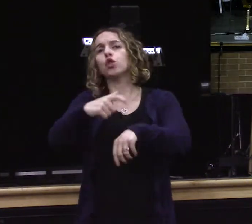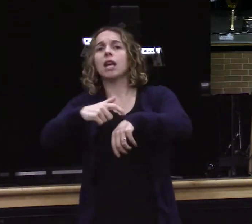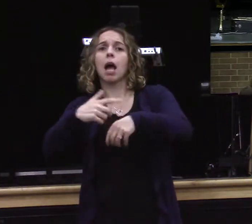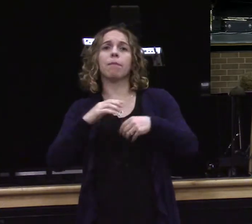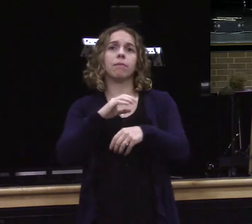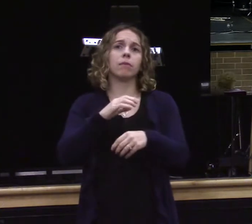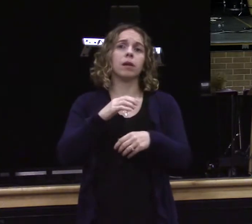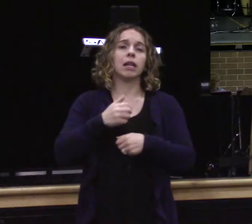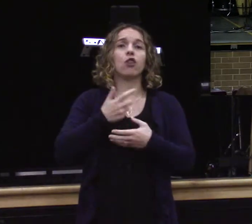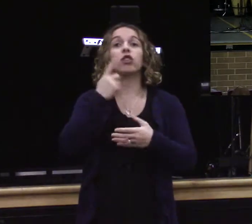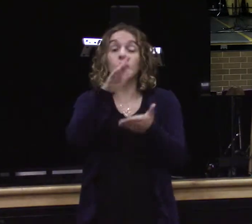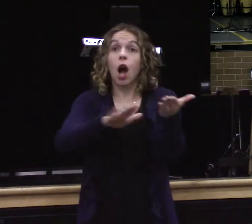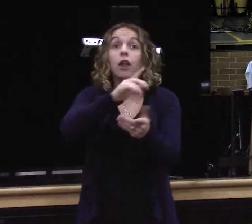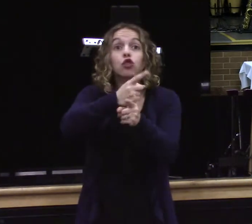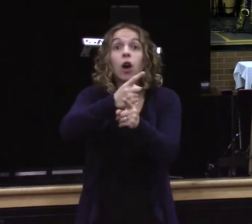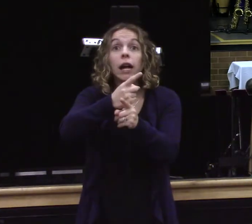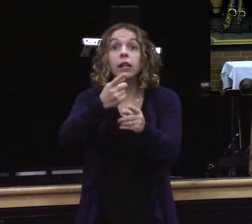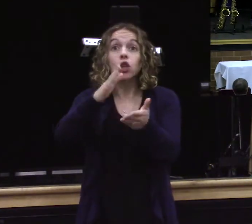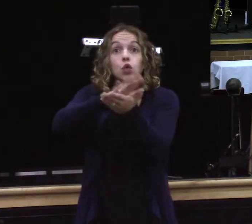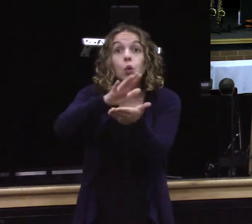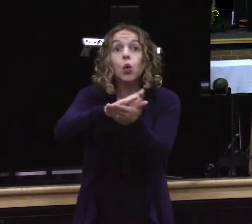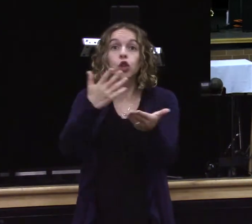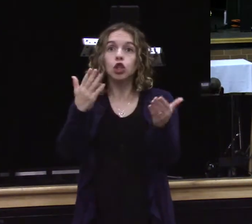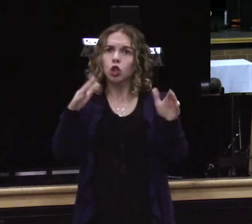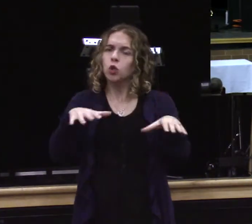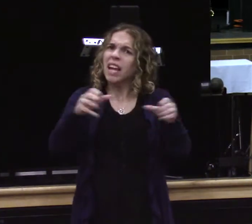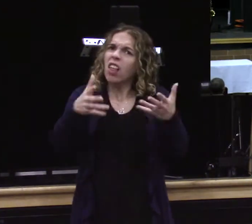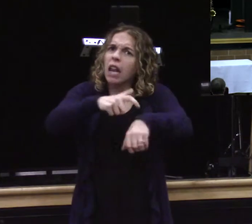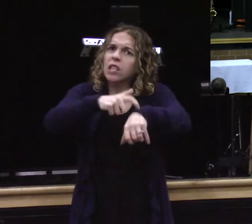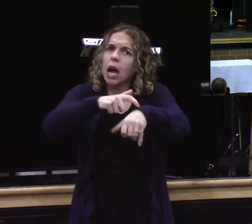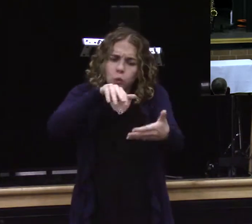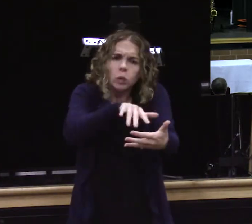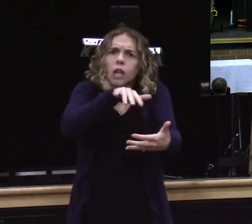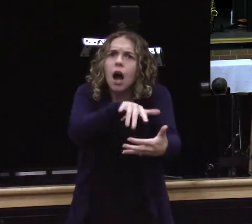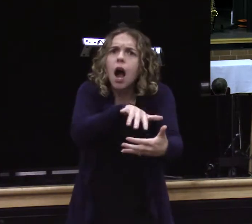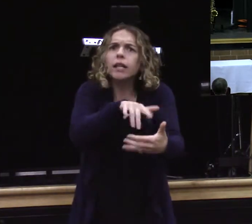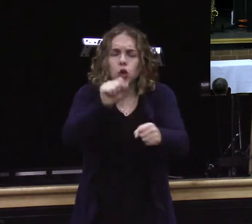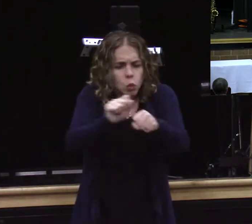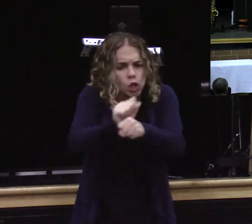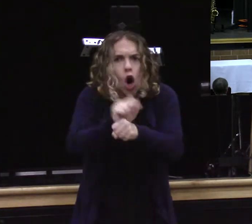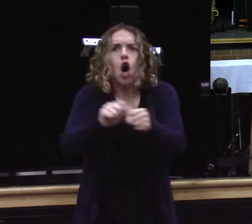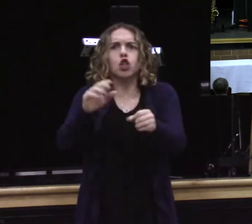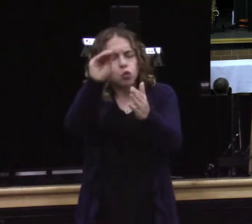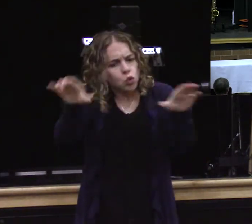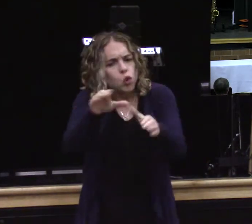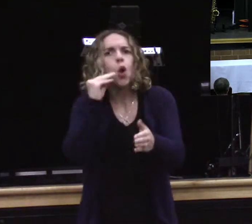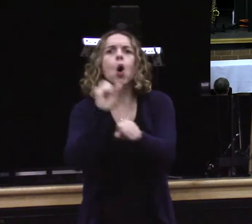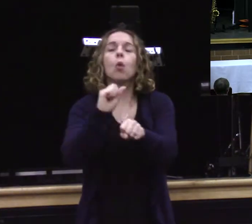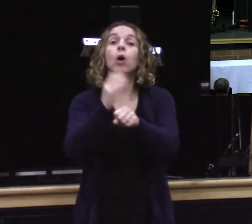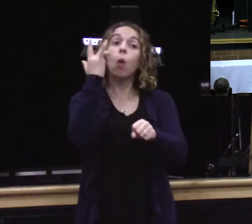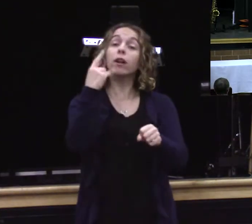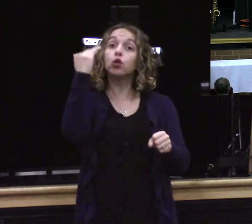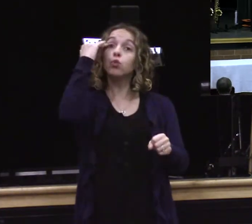college. It's good to see you bro. You put your time and energy in college. Because you hope it's going to pay off. Right. How many people have put their time